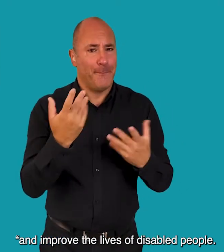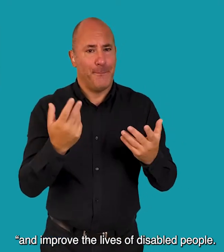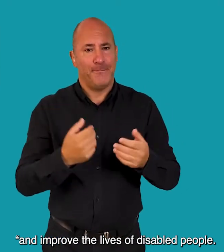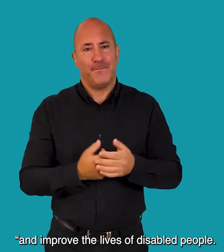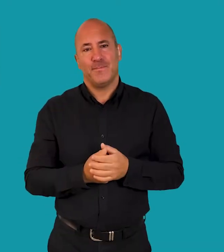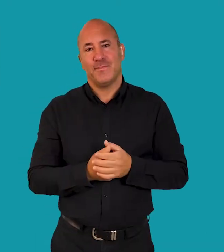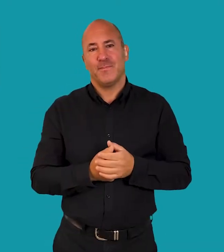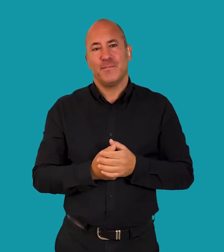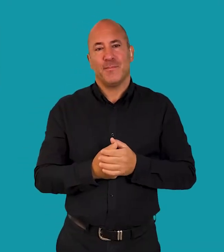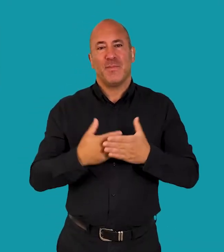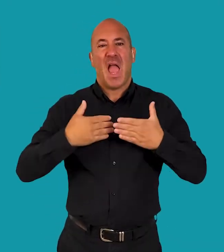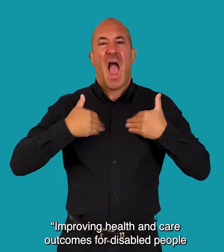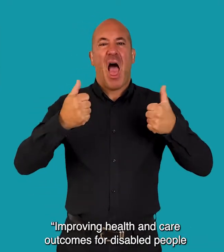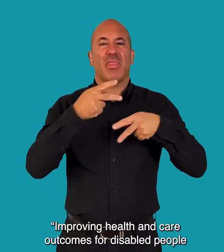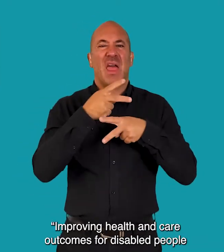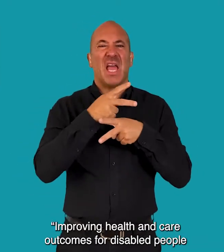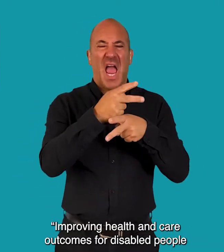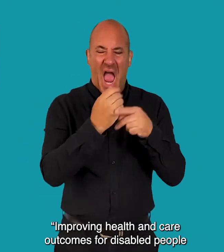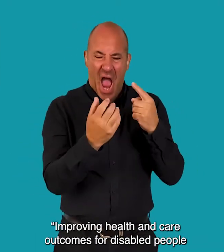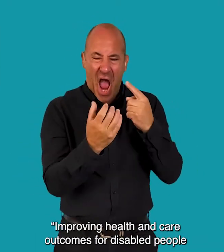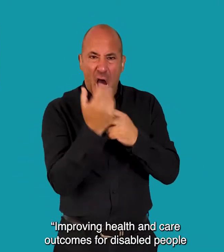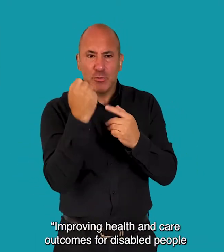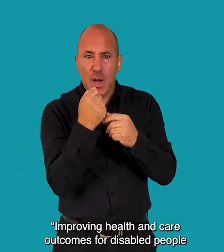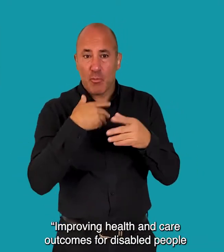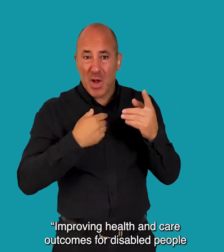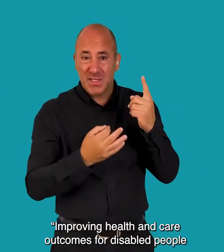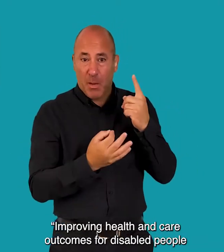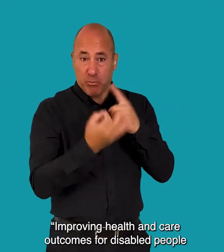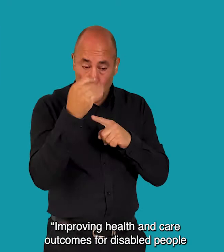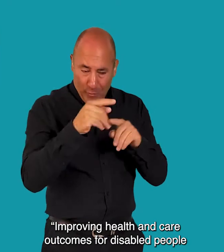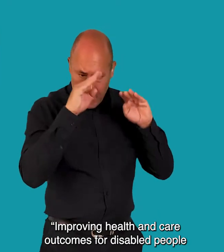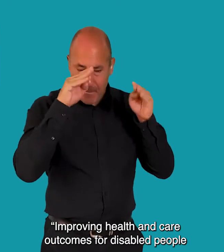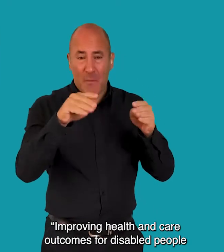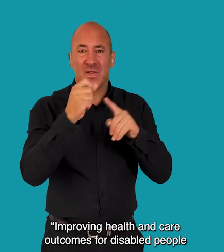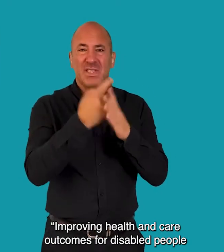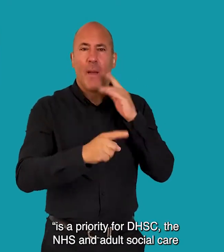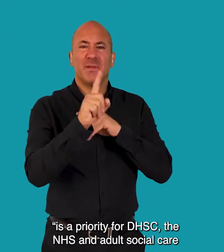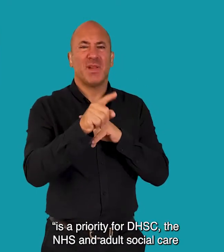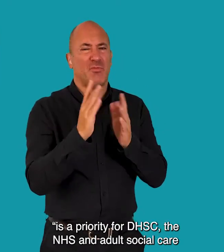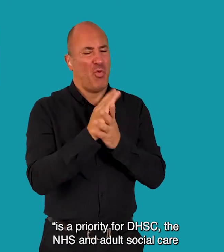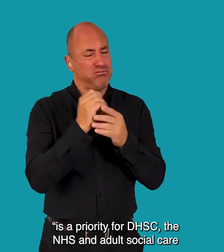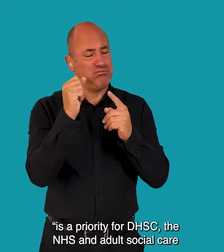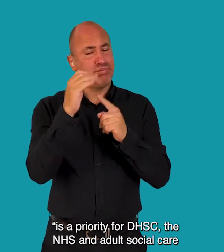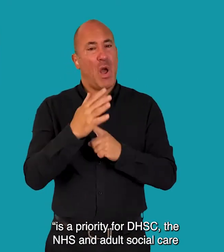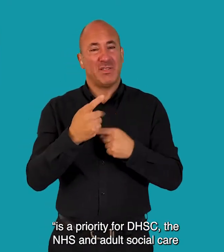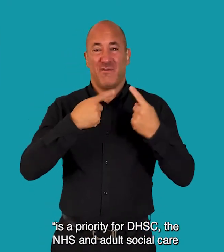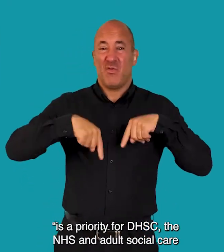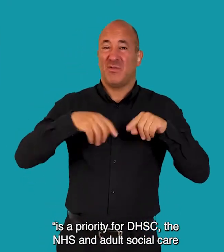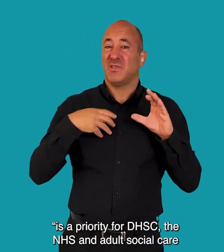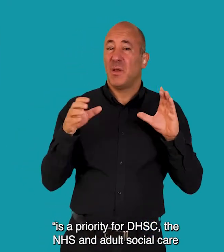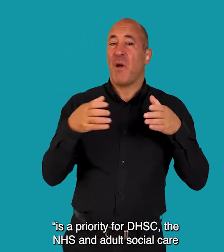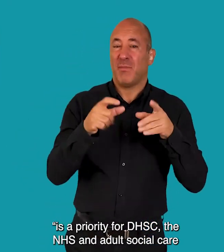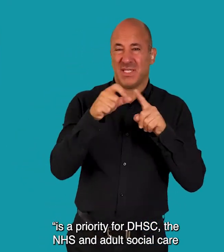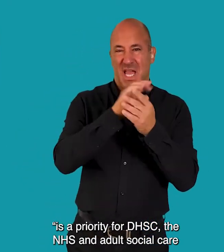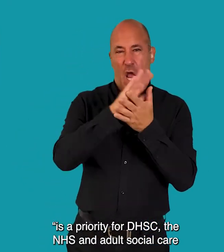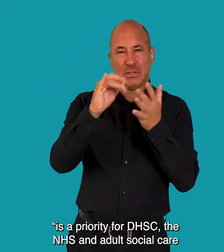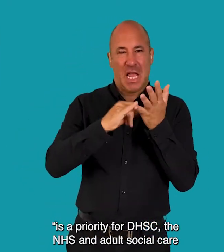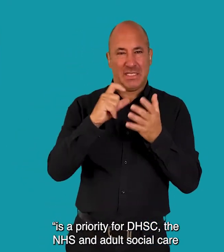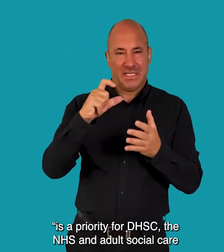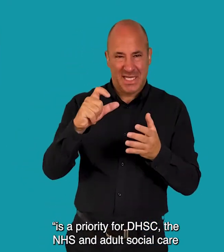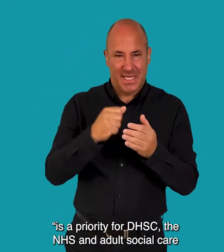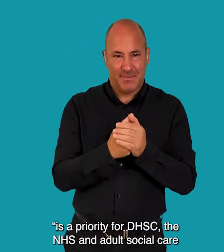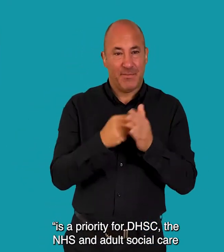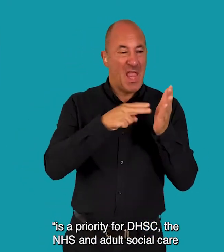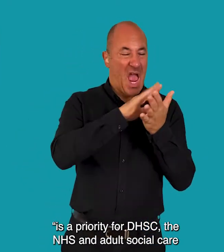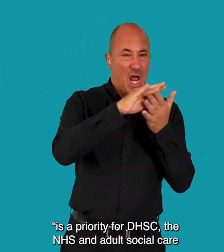people Improving health and care outcomes for disabled people is a priority for DHSC, the